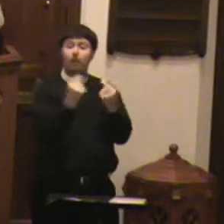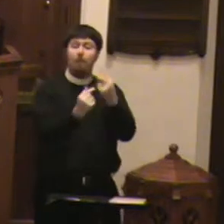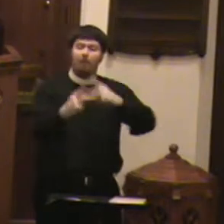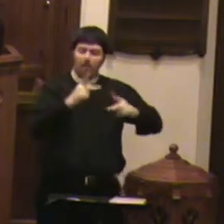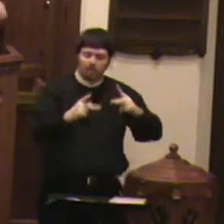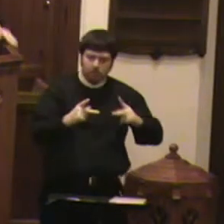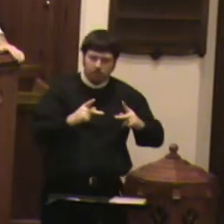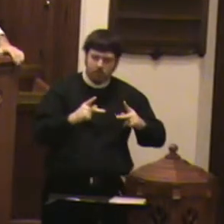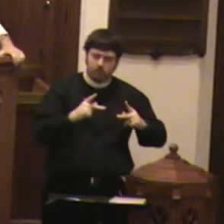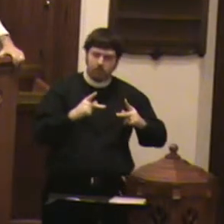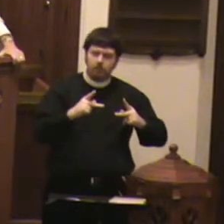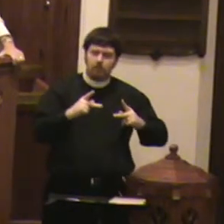prosperity.